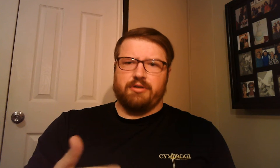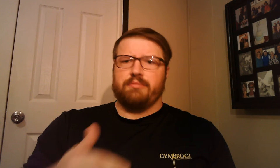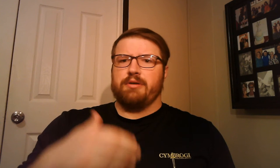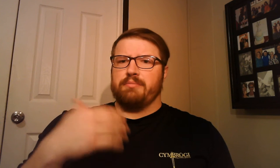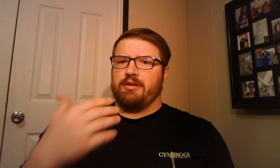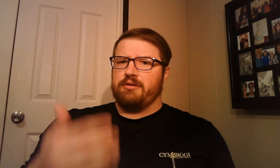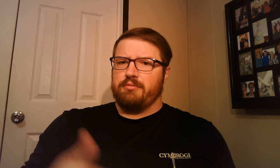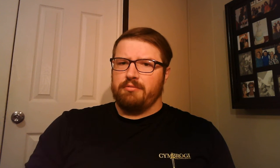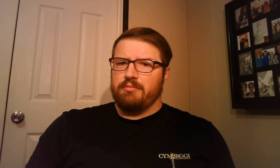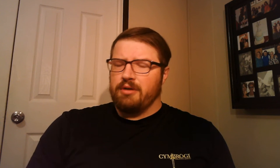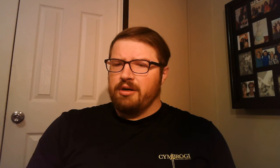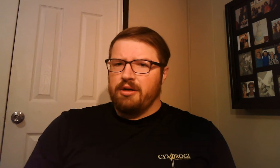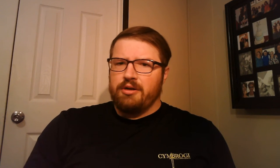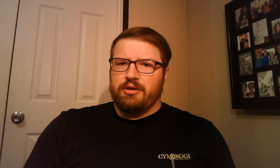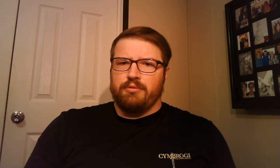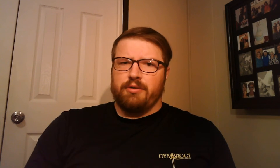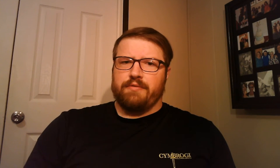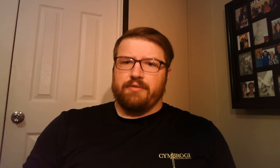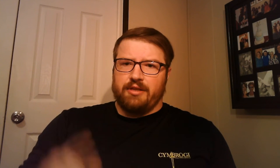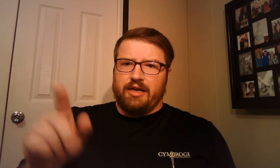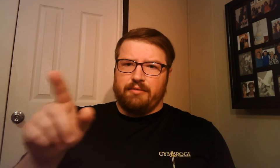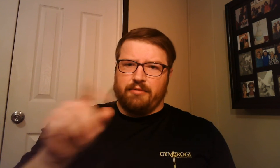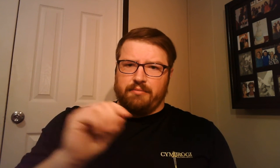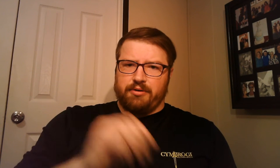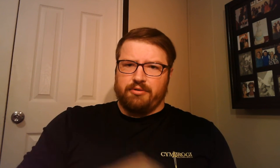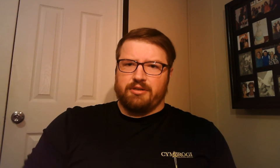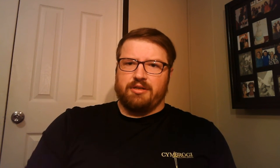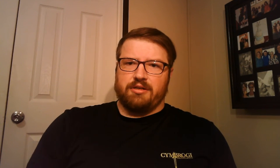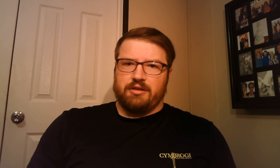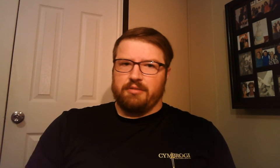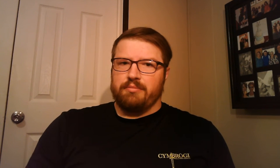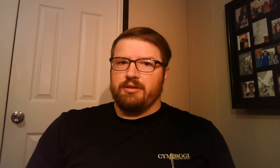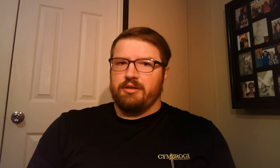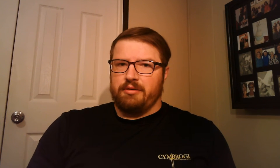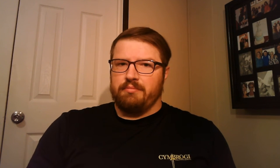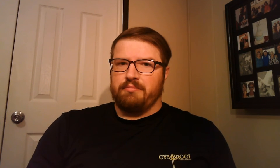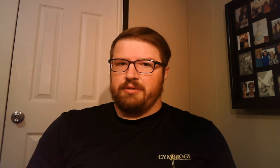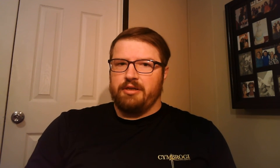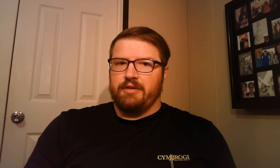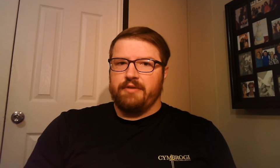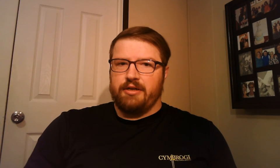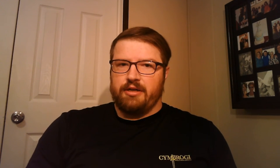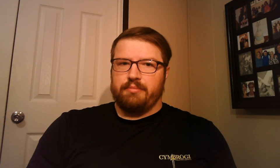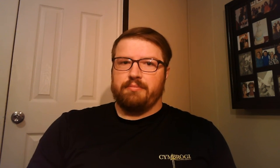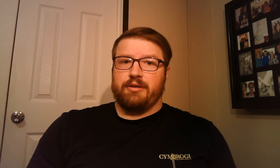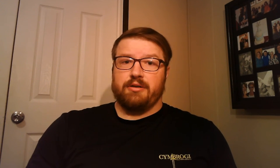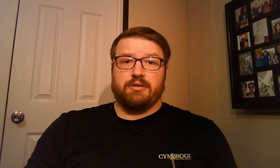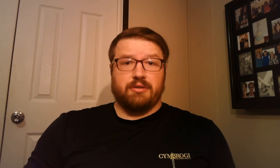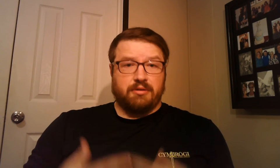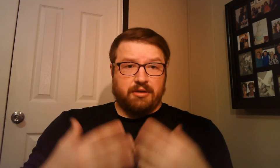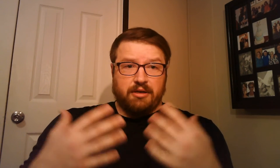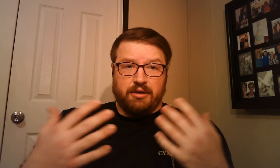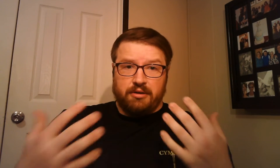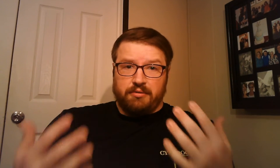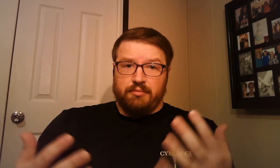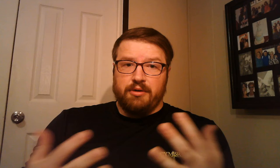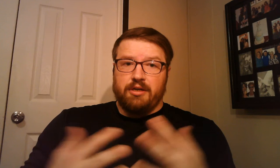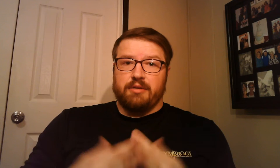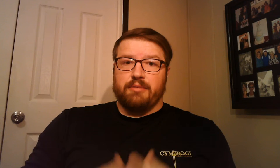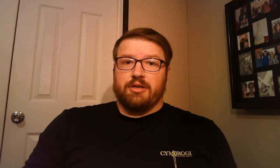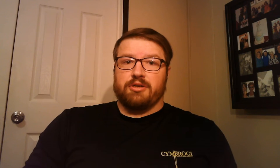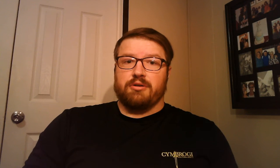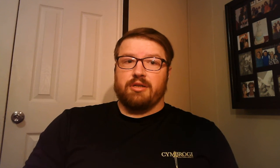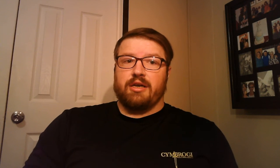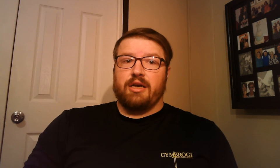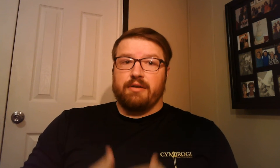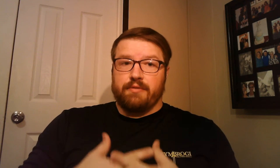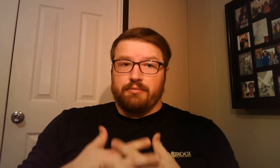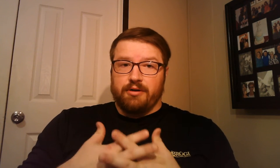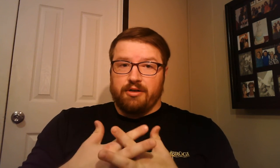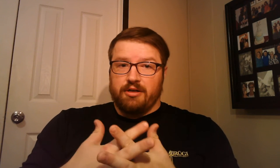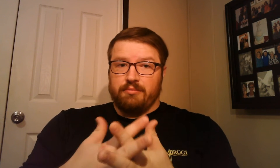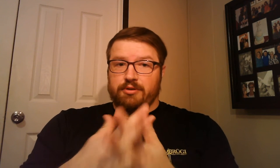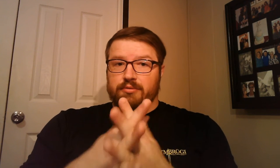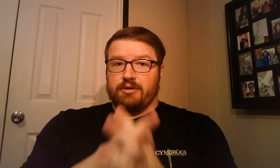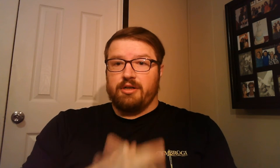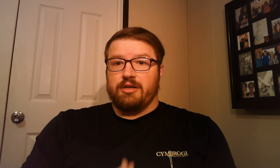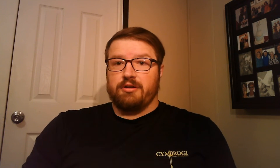little bit, but don't wait for that one person to completely be giving up because we need to make sure that everyone comes through together